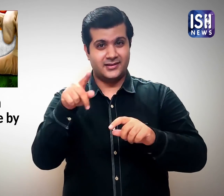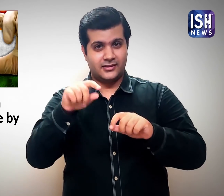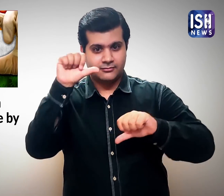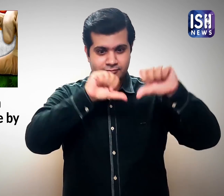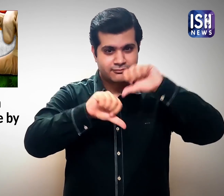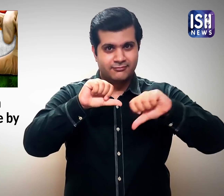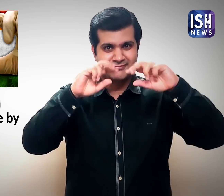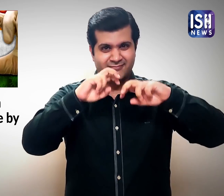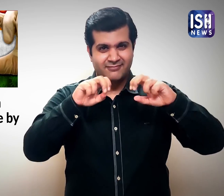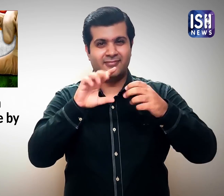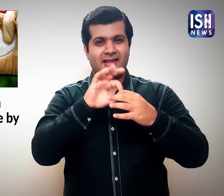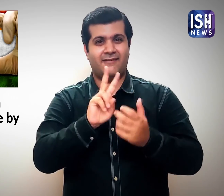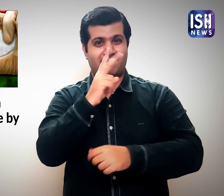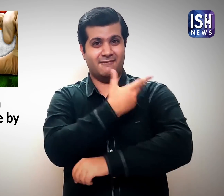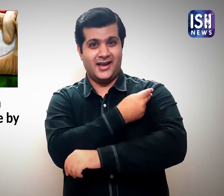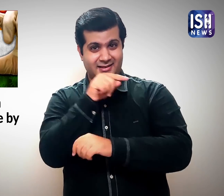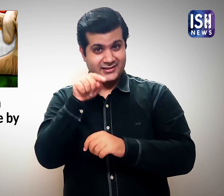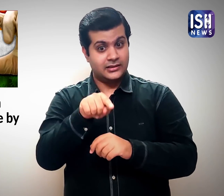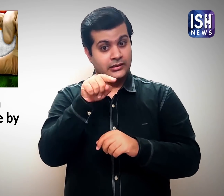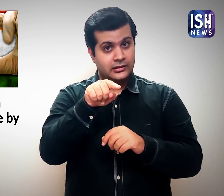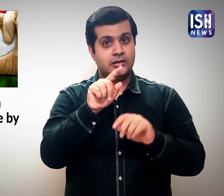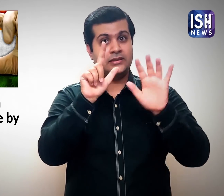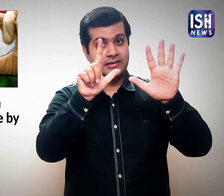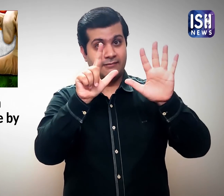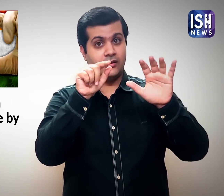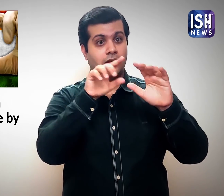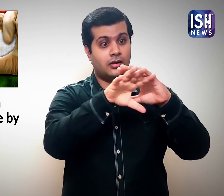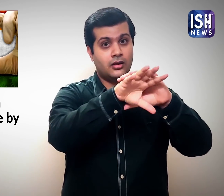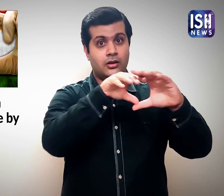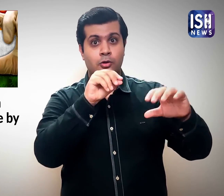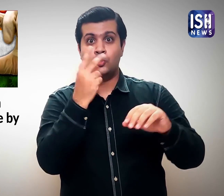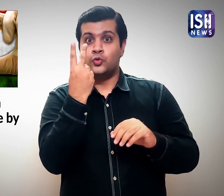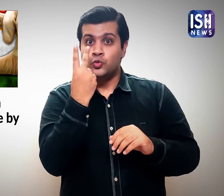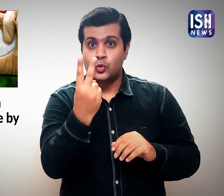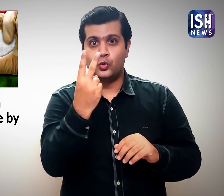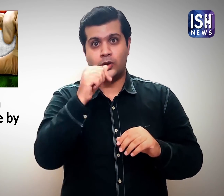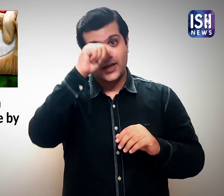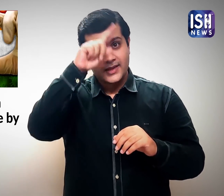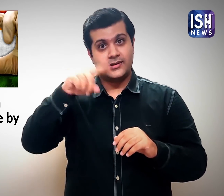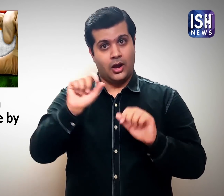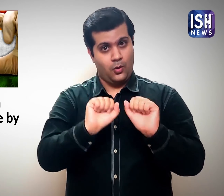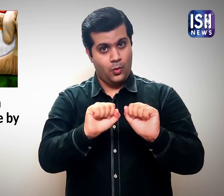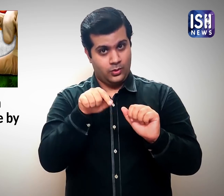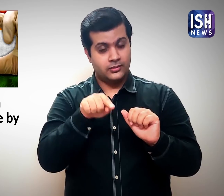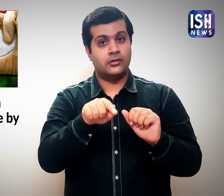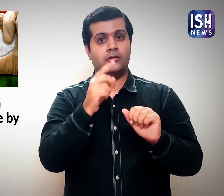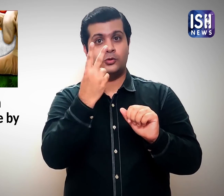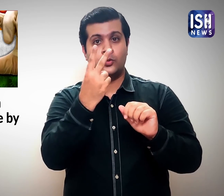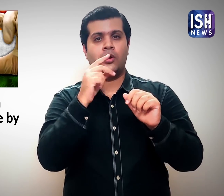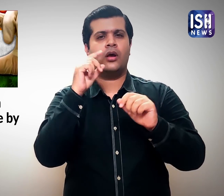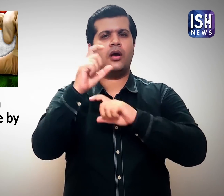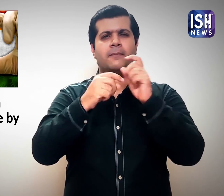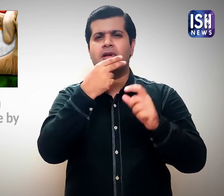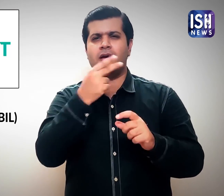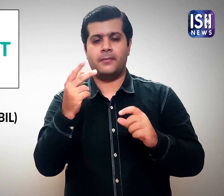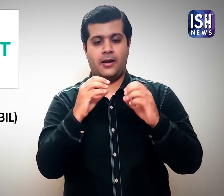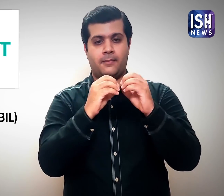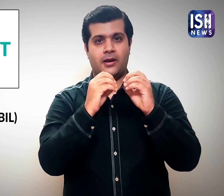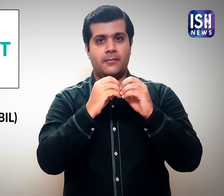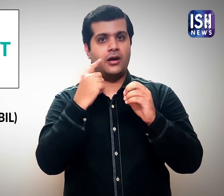firms working on COVID-19 vaccines. Of these, Bharat Biotech International Ltd